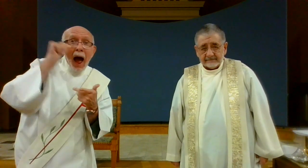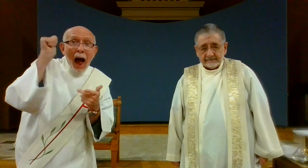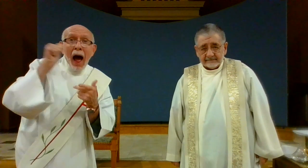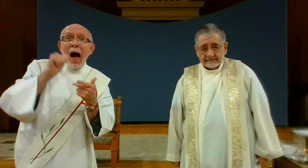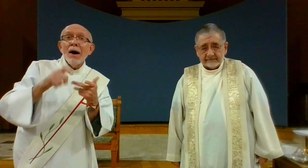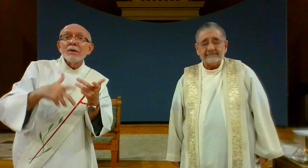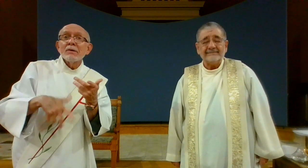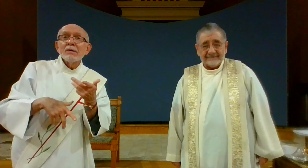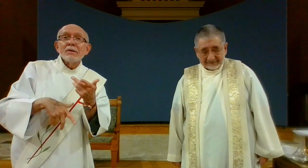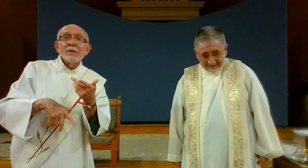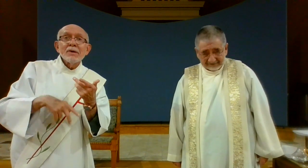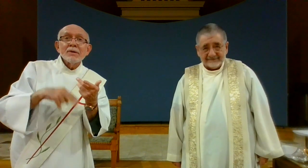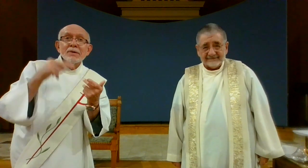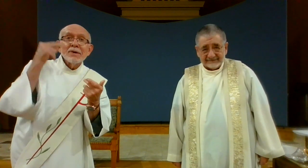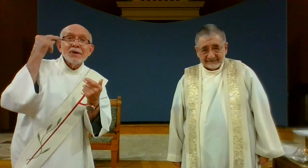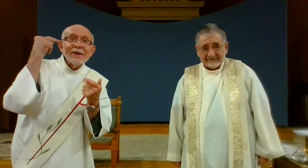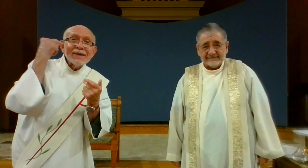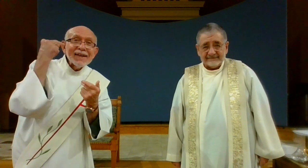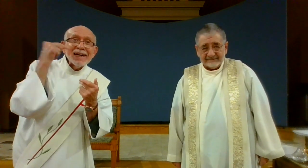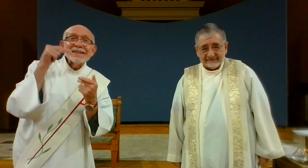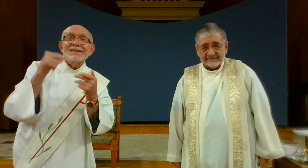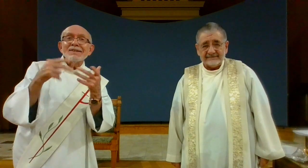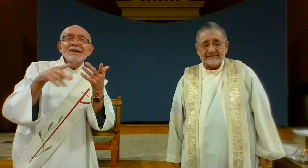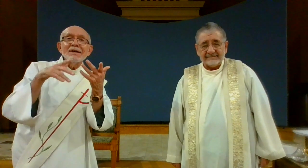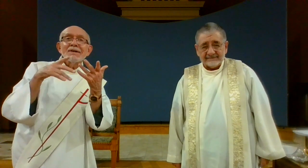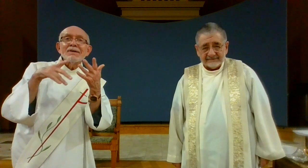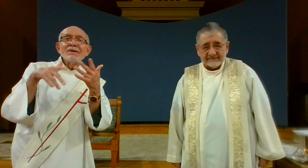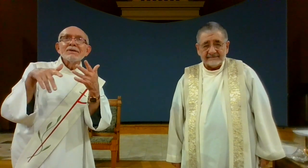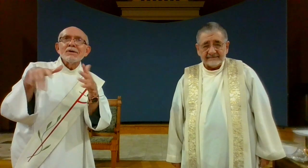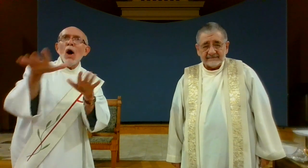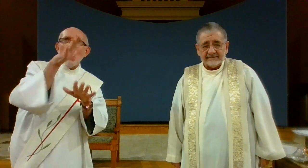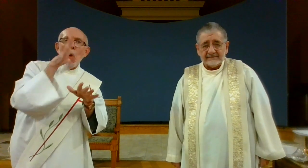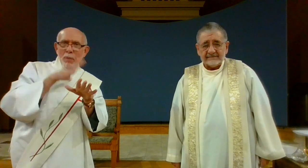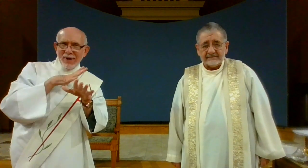including aunts nieces all women